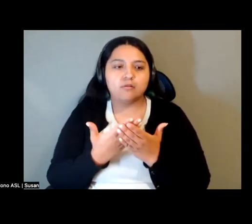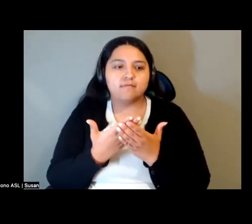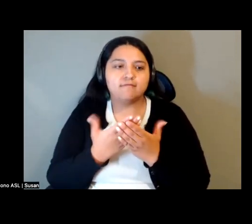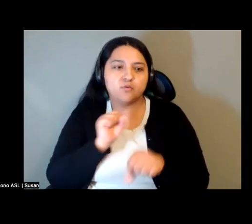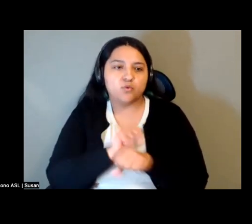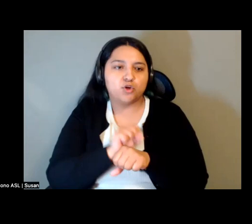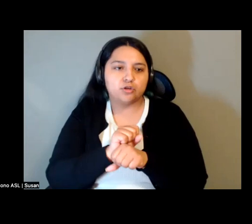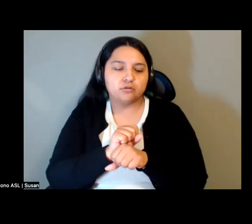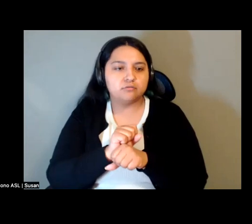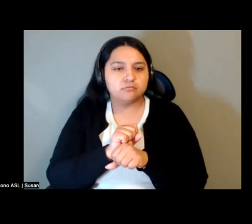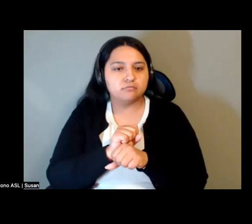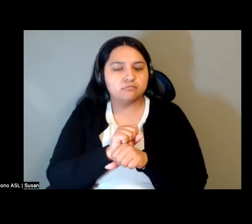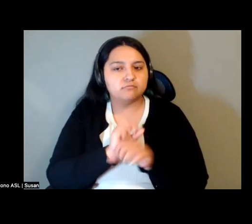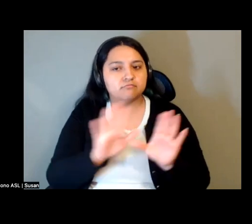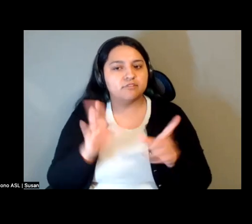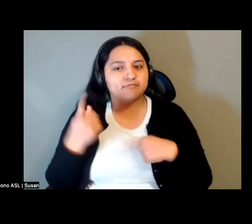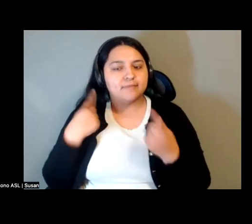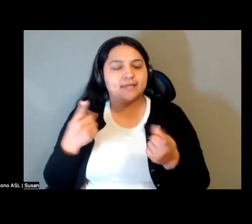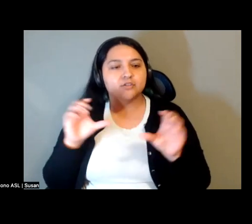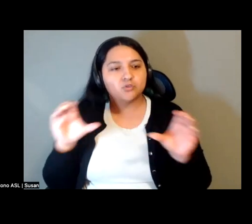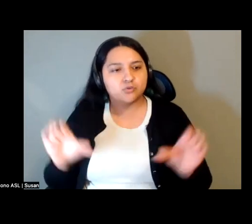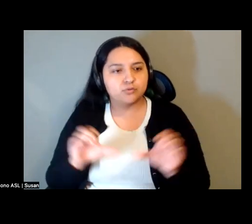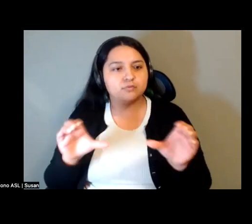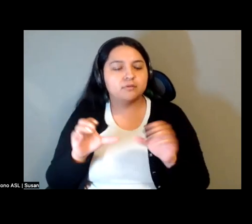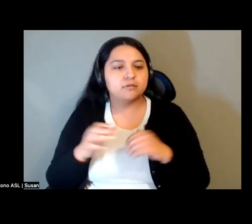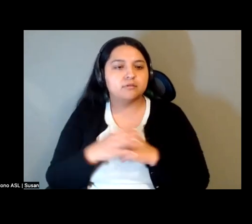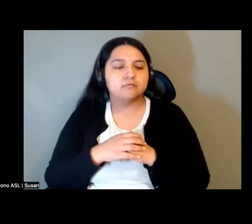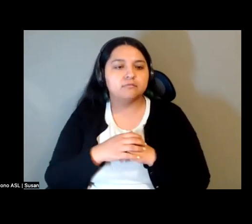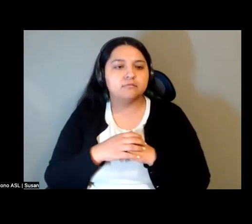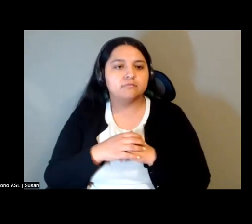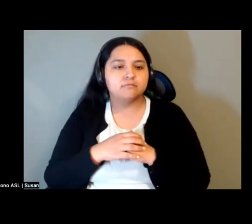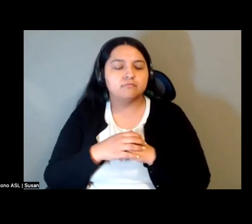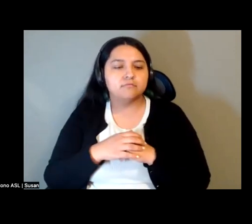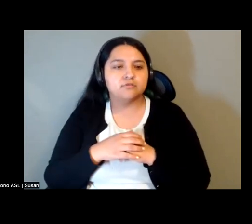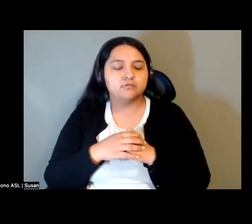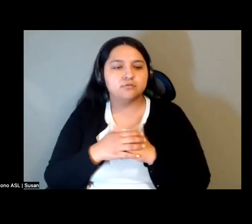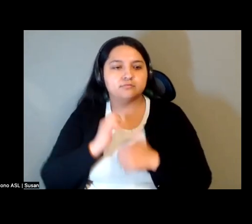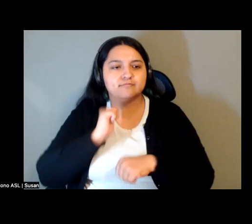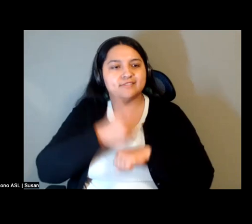to make this hour something of substance.